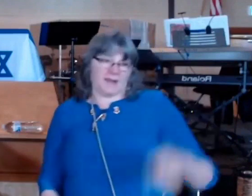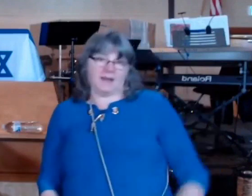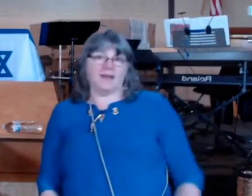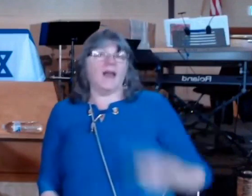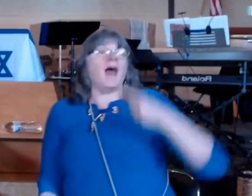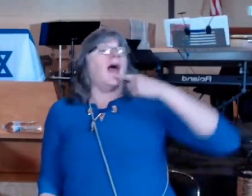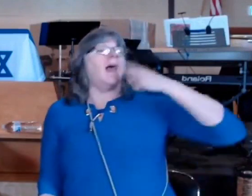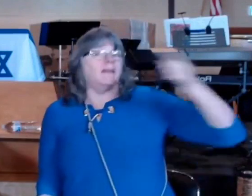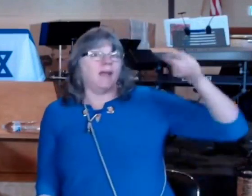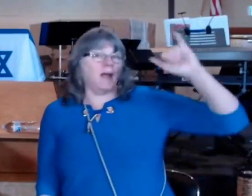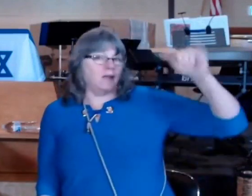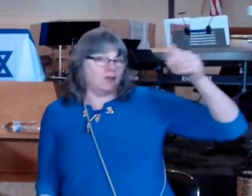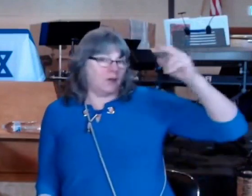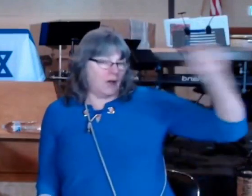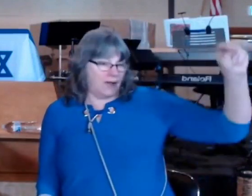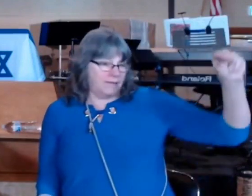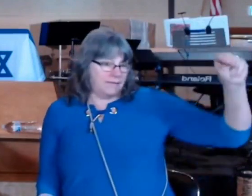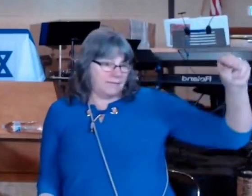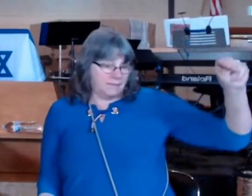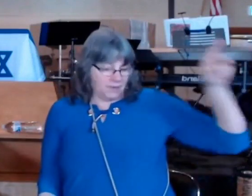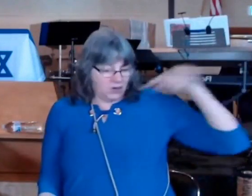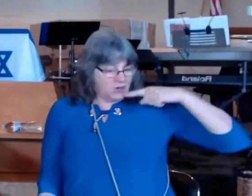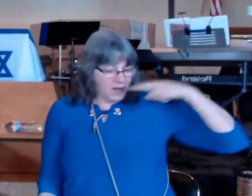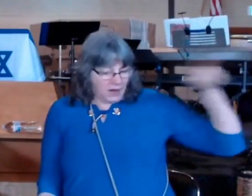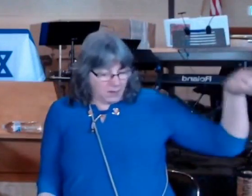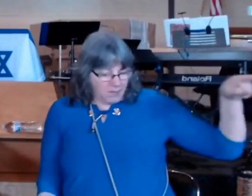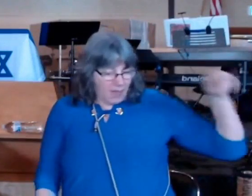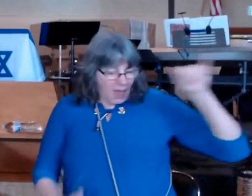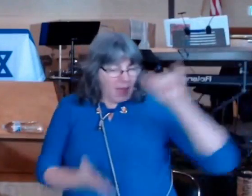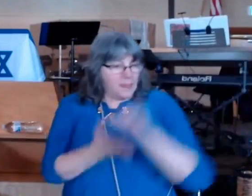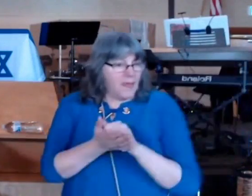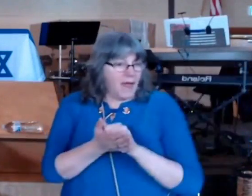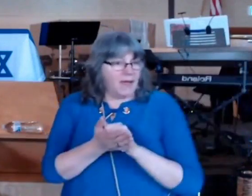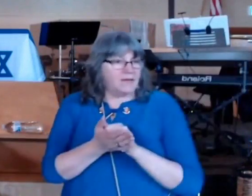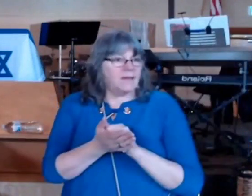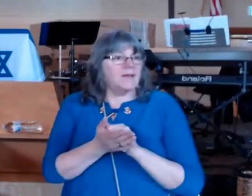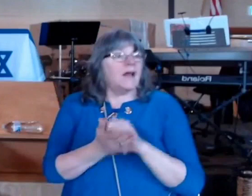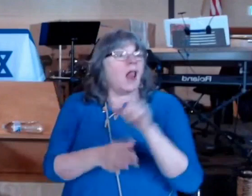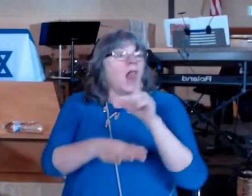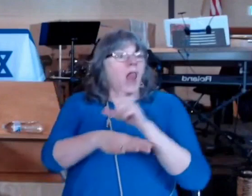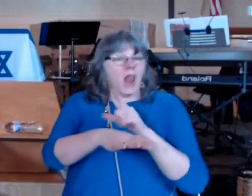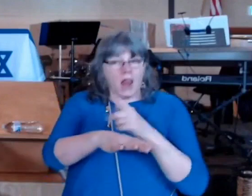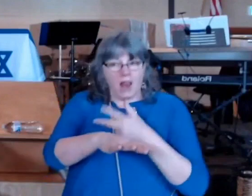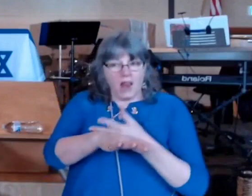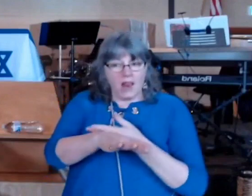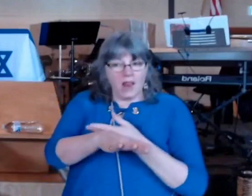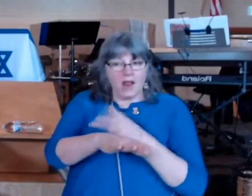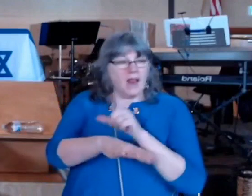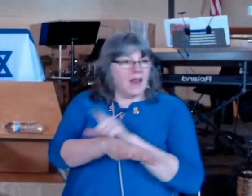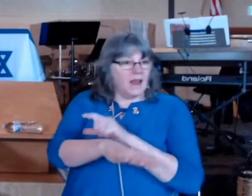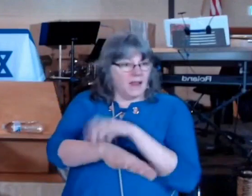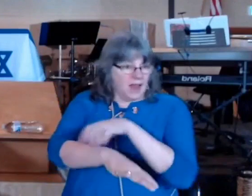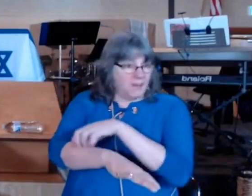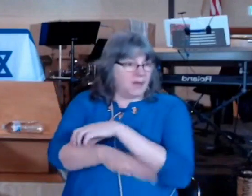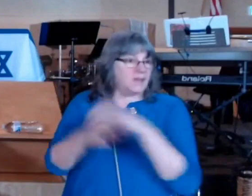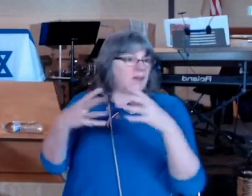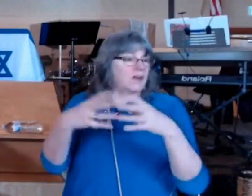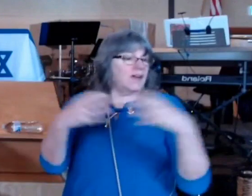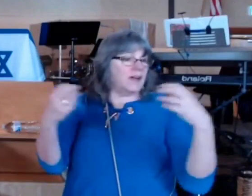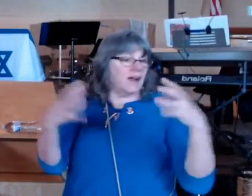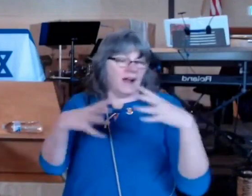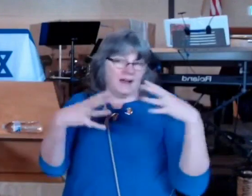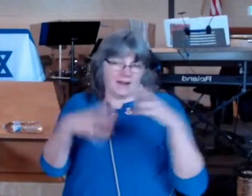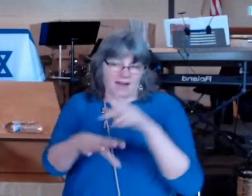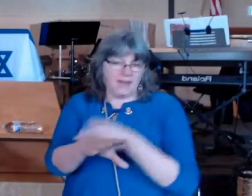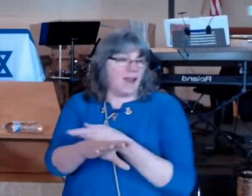lame are walking people with Zaha'ad are being cleansed the deaf are hearing the dead are being raised the good